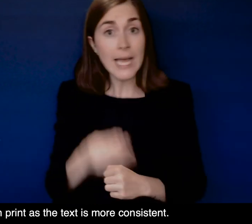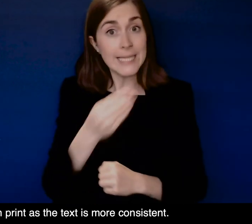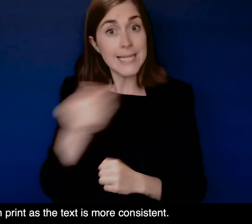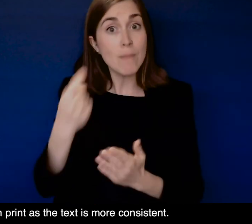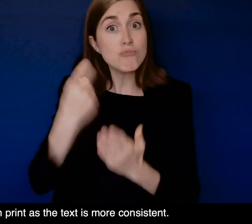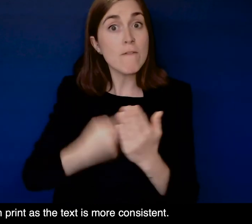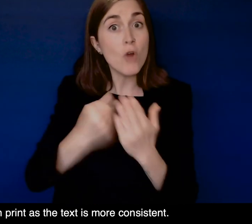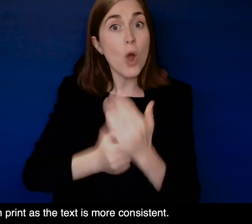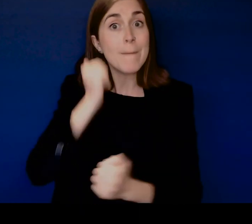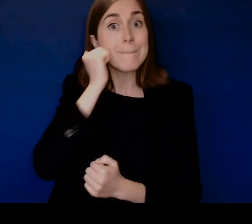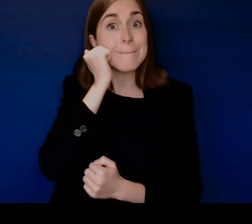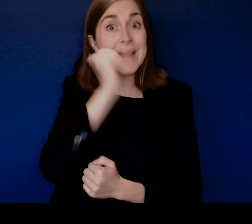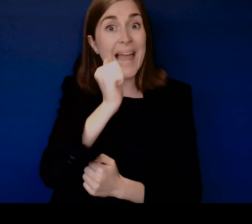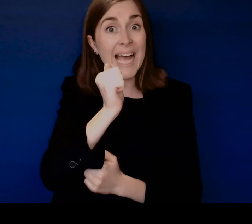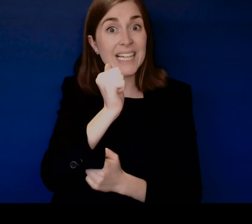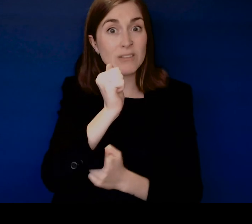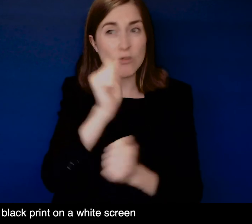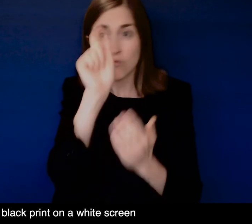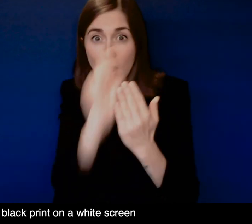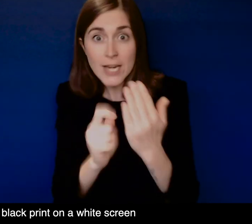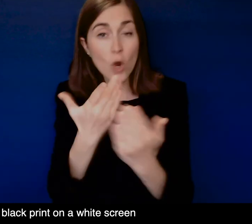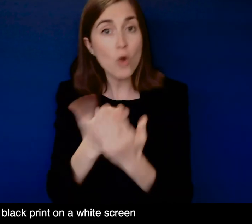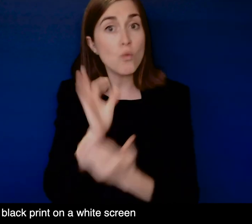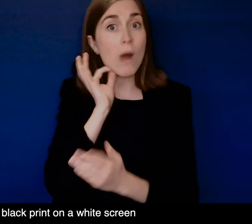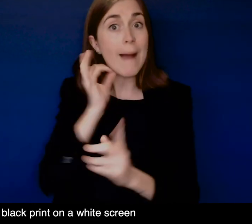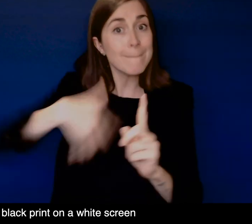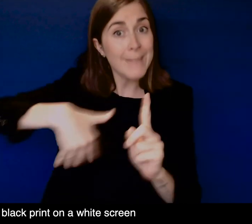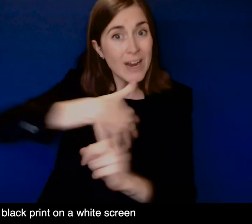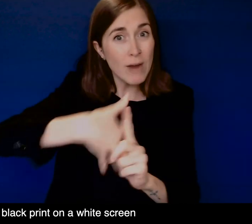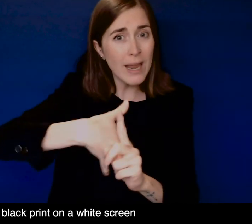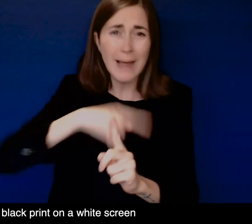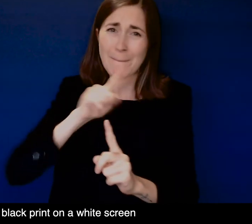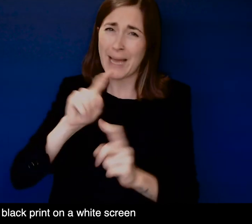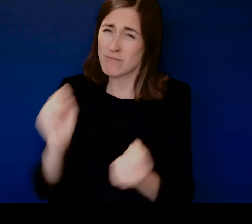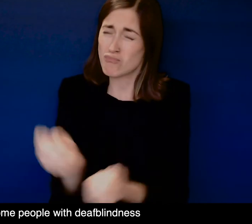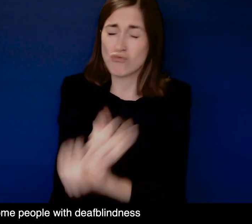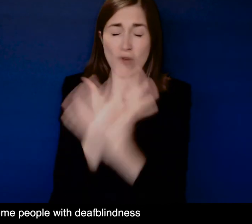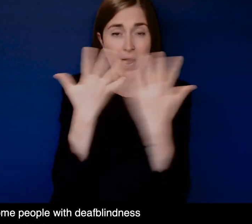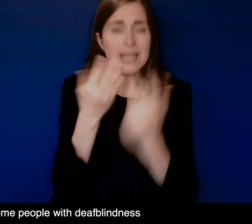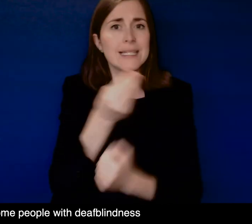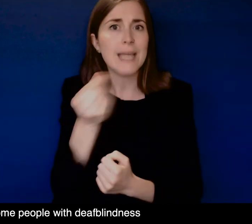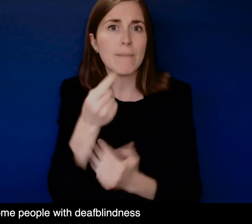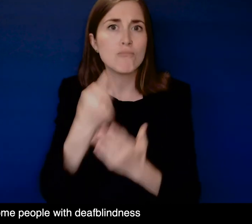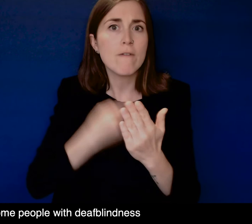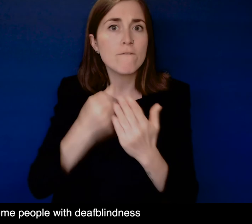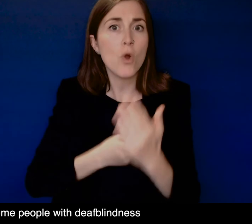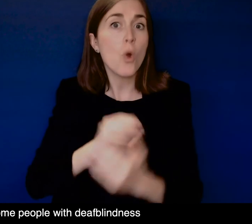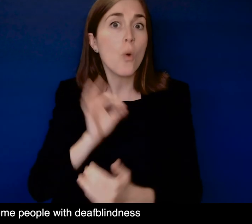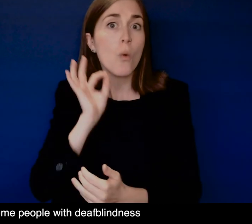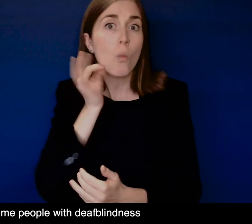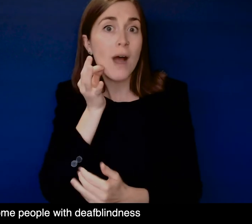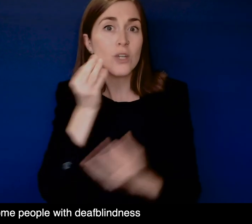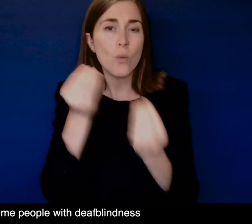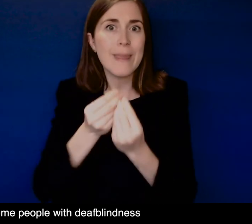as the text is more consistent Some people like black print on white screen But due to glare, some people with